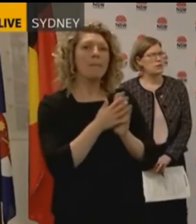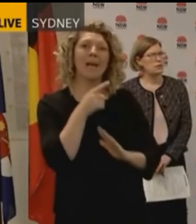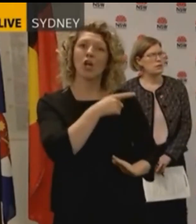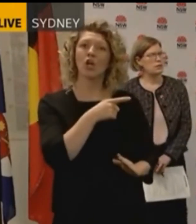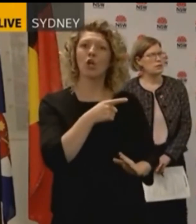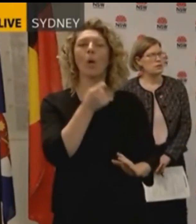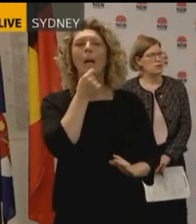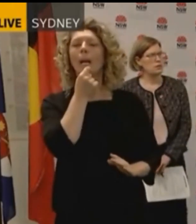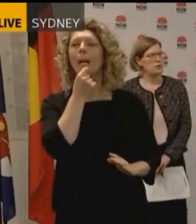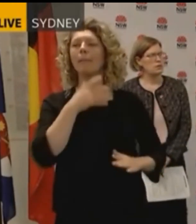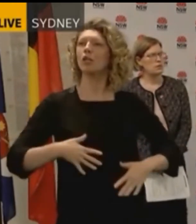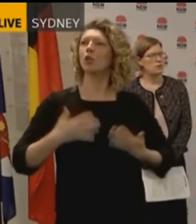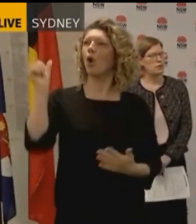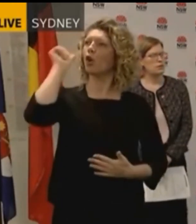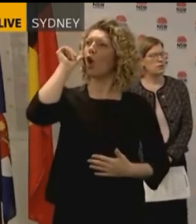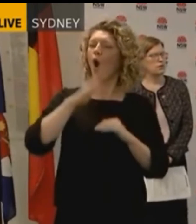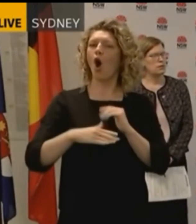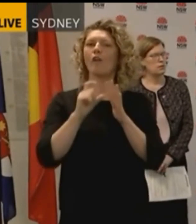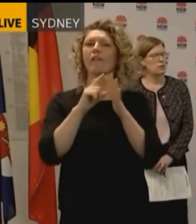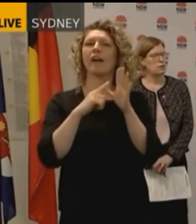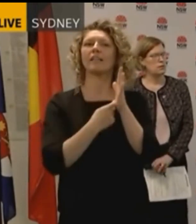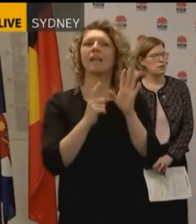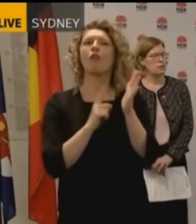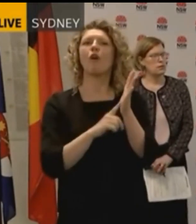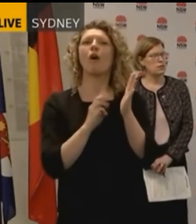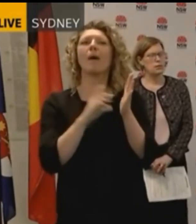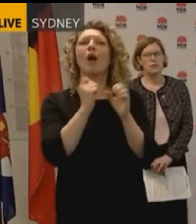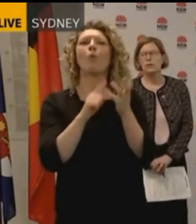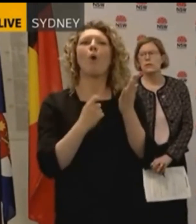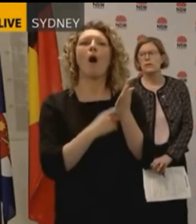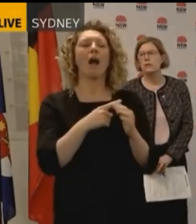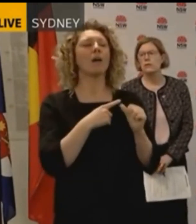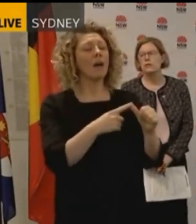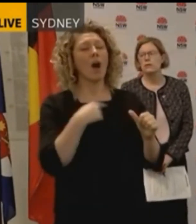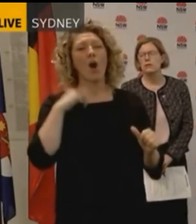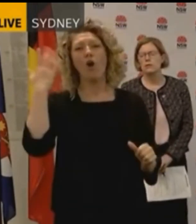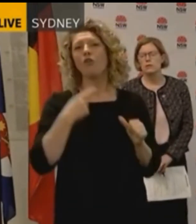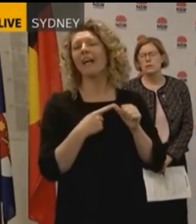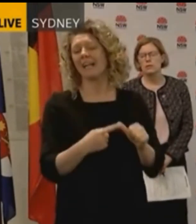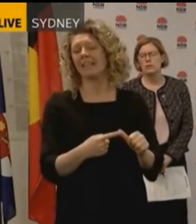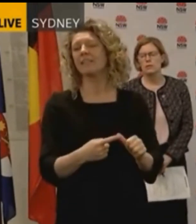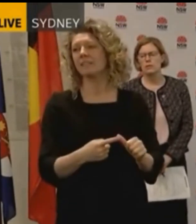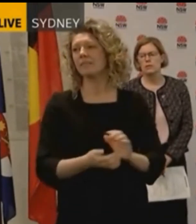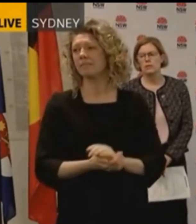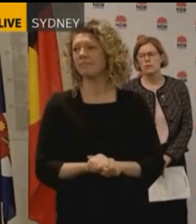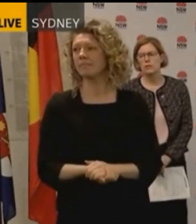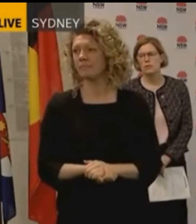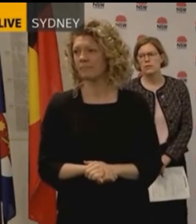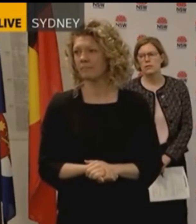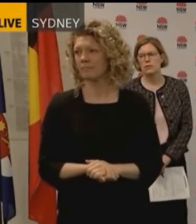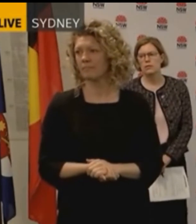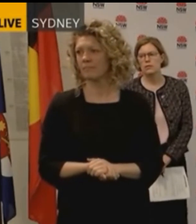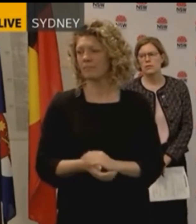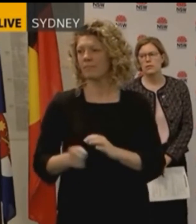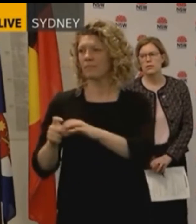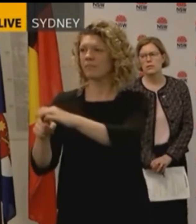Daryl McGuire's business feelings? I've already made that very clear, and absolutely not. In 2009... I'm sorry? Was there anything to know about that